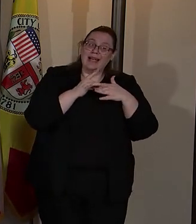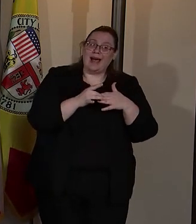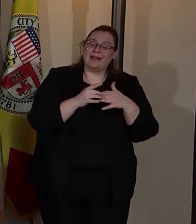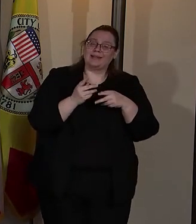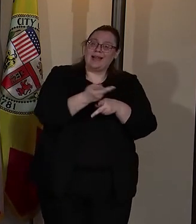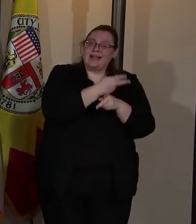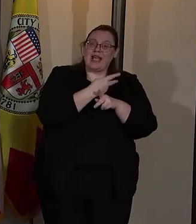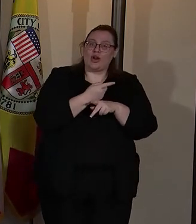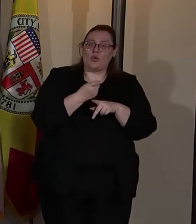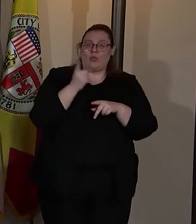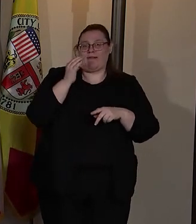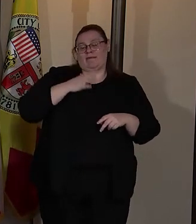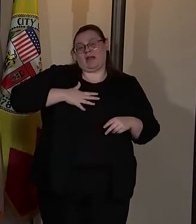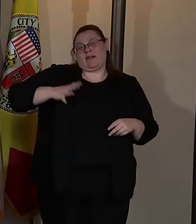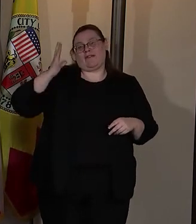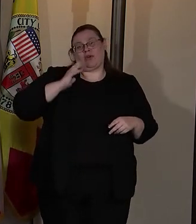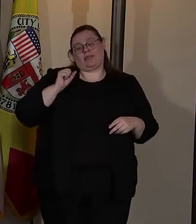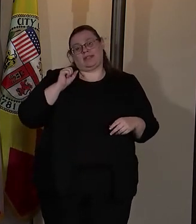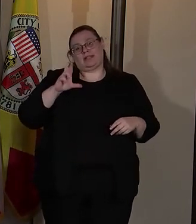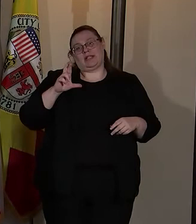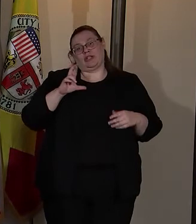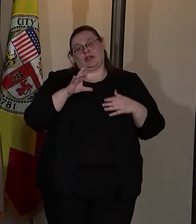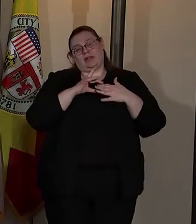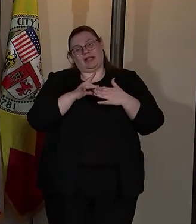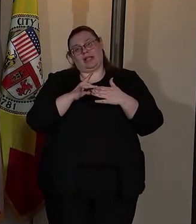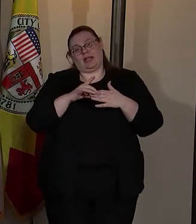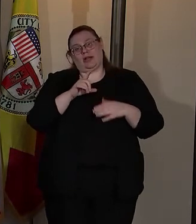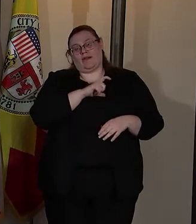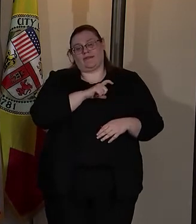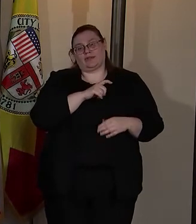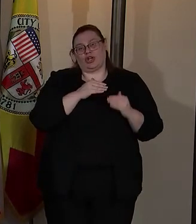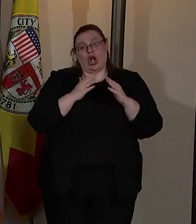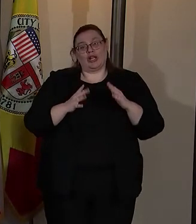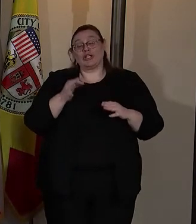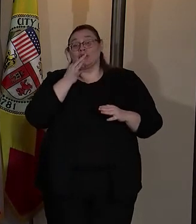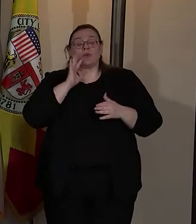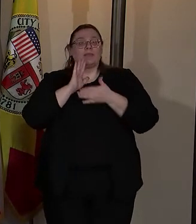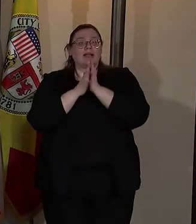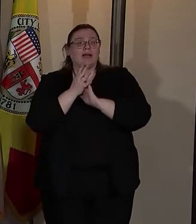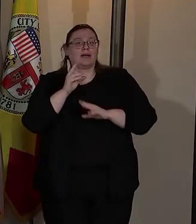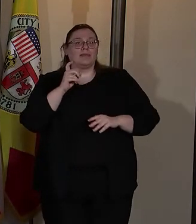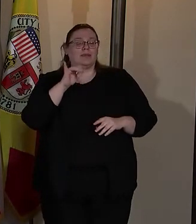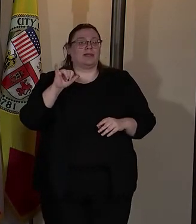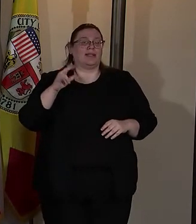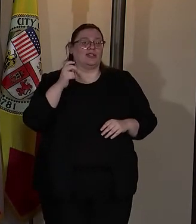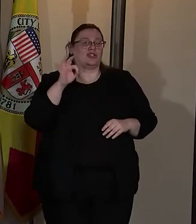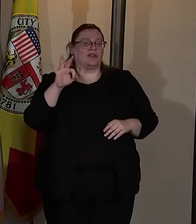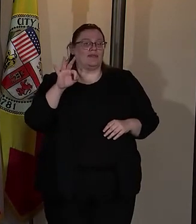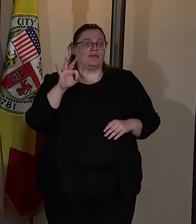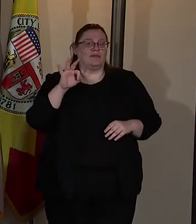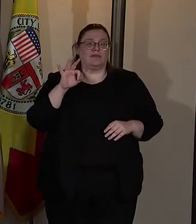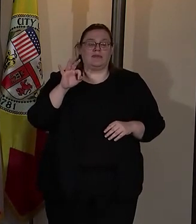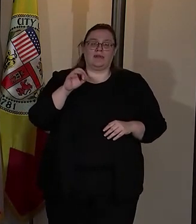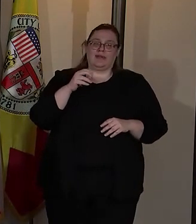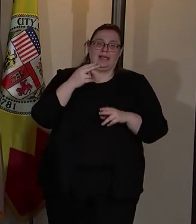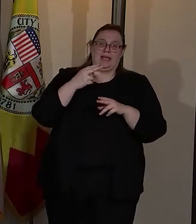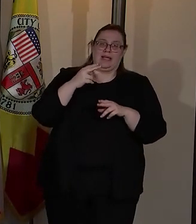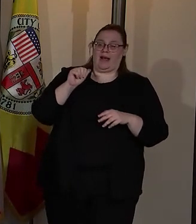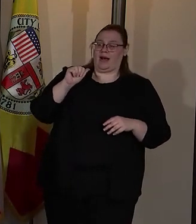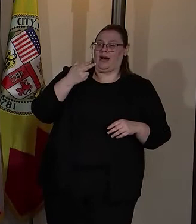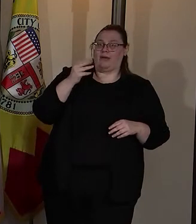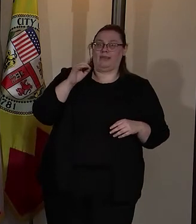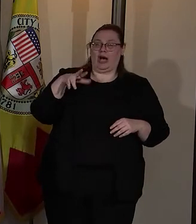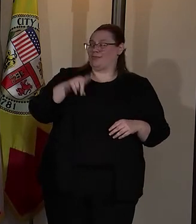care of one of my former senior lead officer colleagues, soon-to-be deputy chief Amata Tingridis. We're so proud of you, Amata.